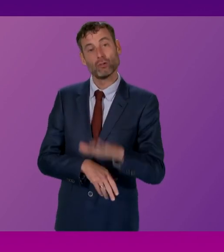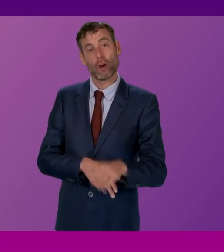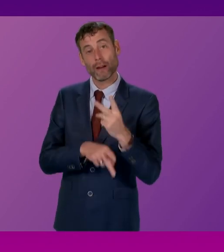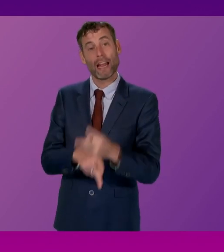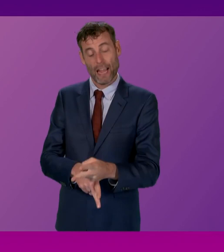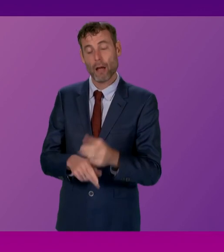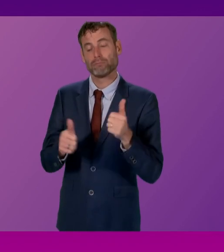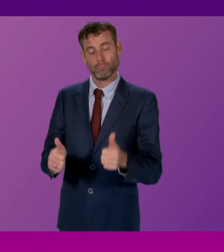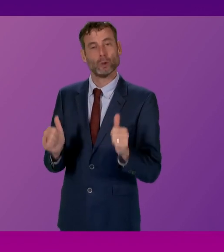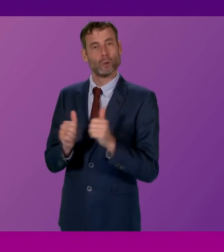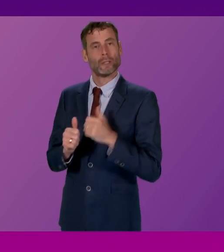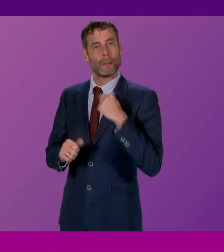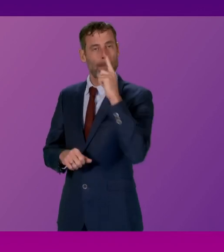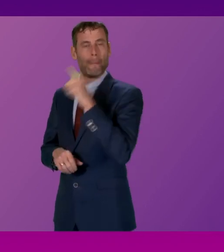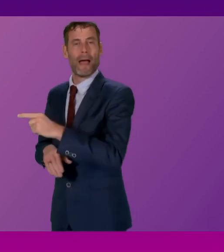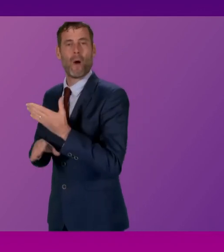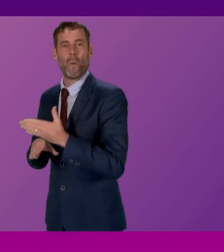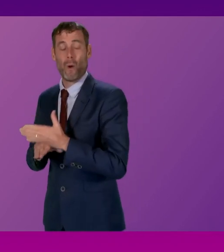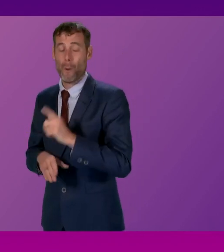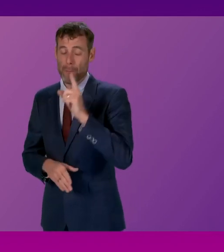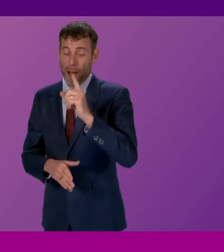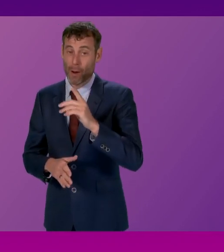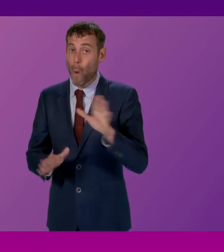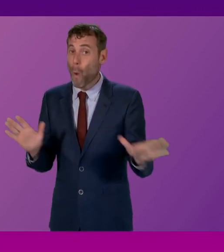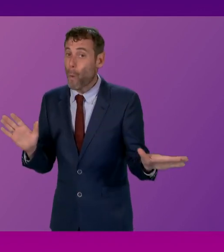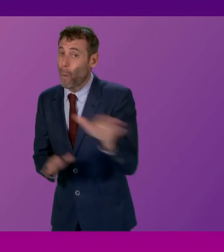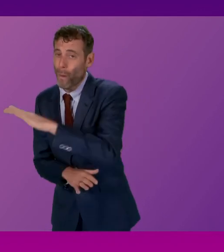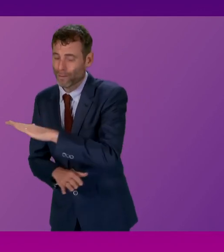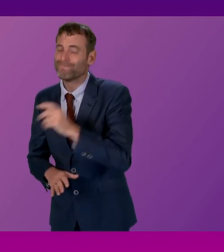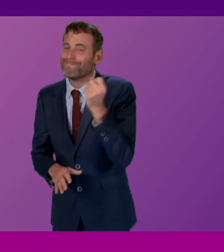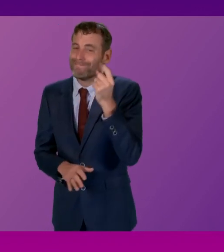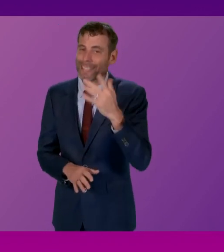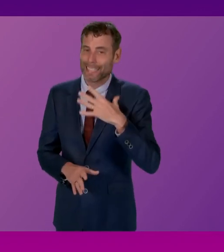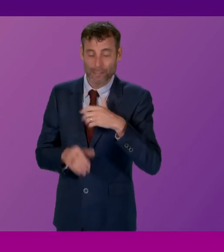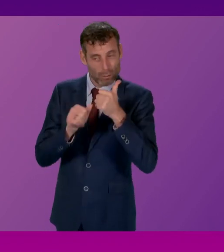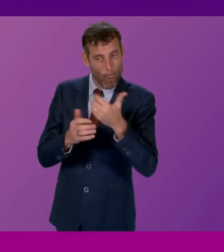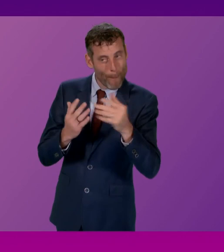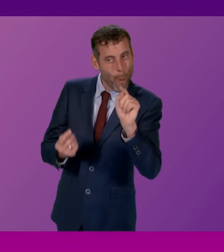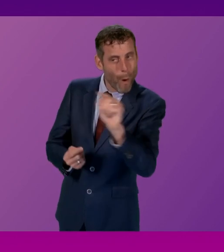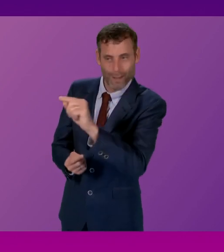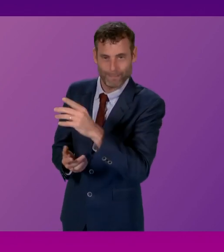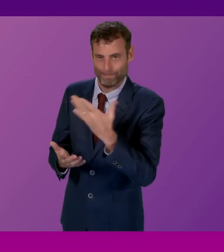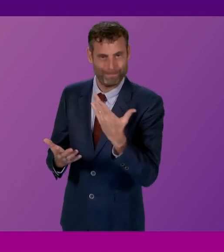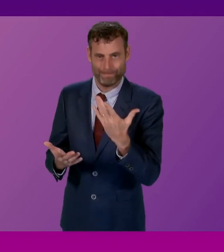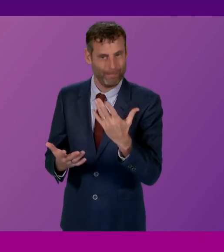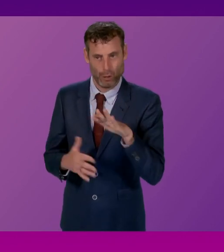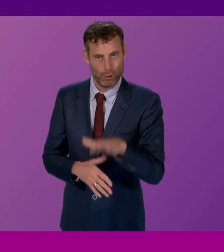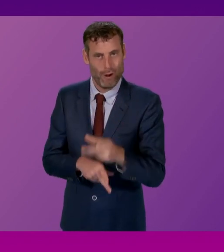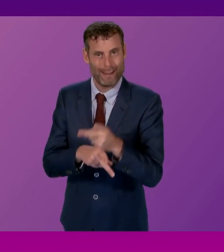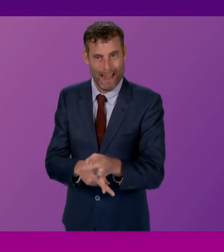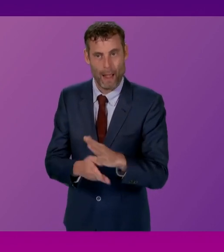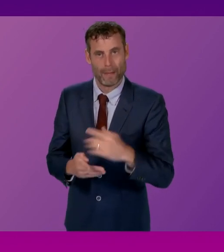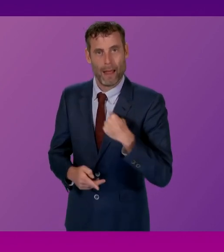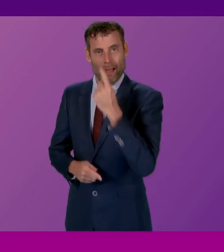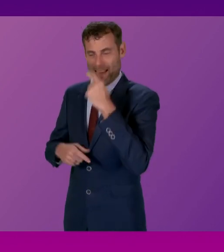that meets their specific needs. But I do recognise we have to, of course, go further to support more parents to find or indeed to stay and